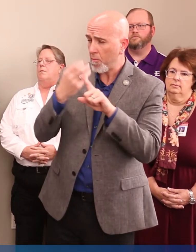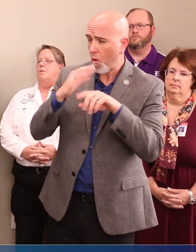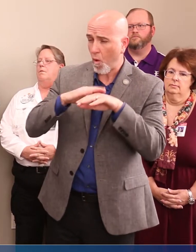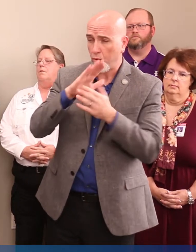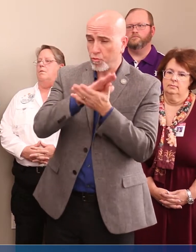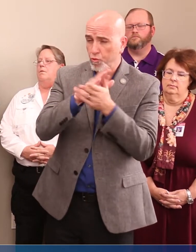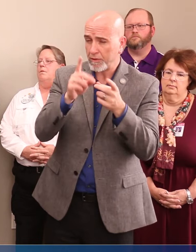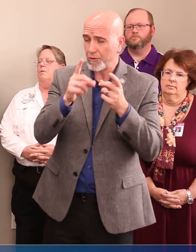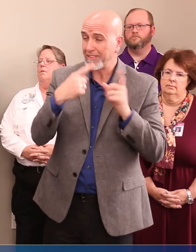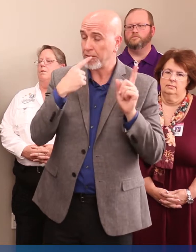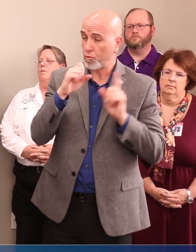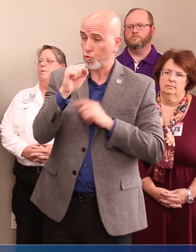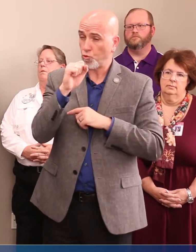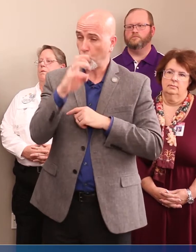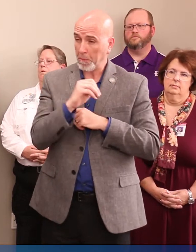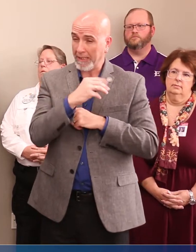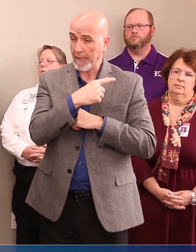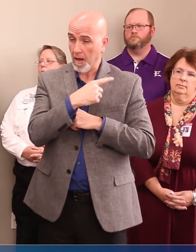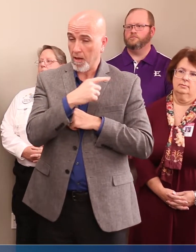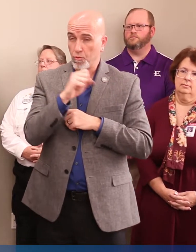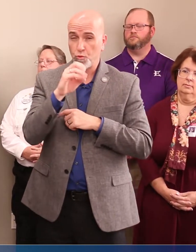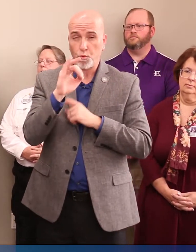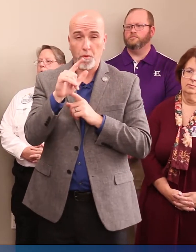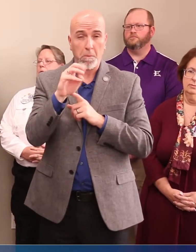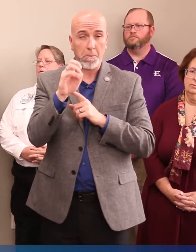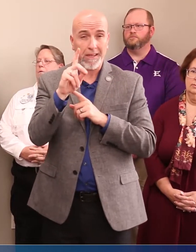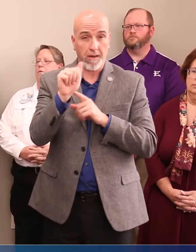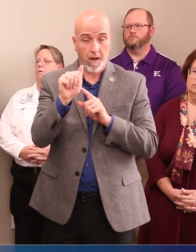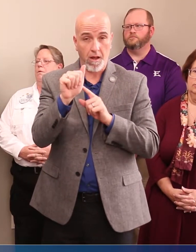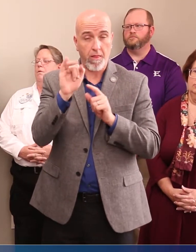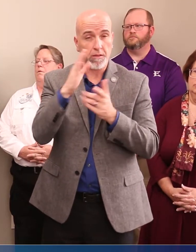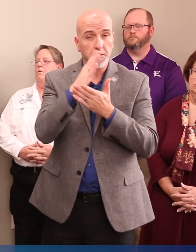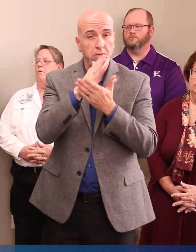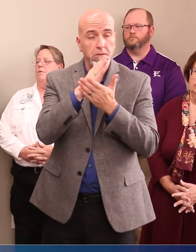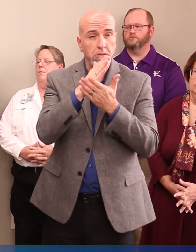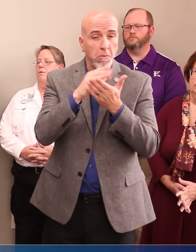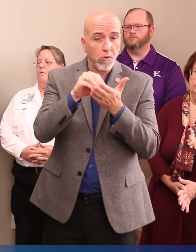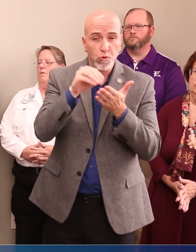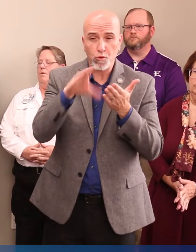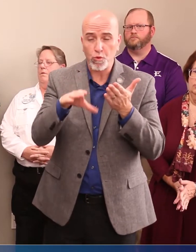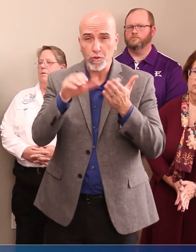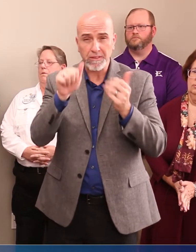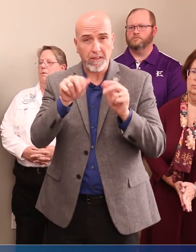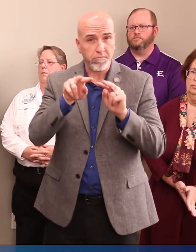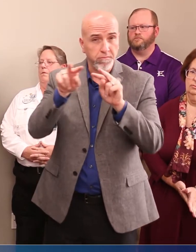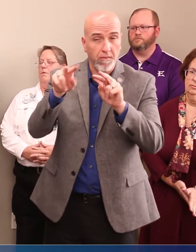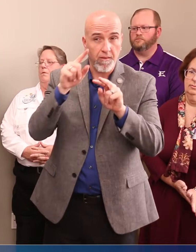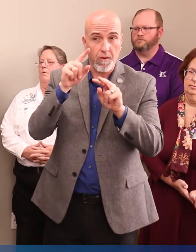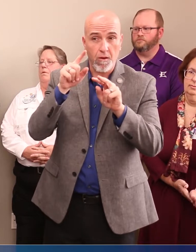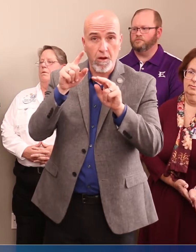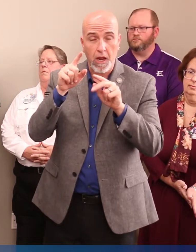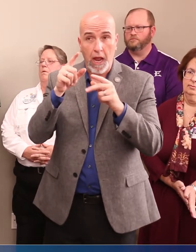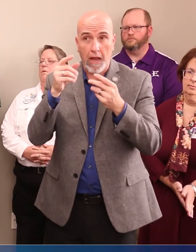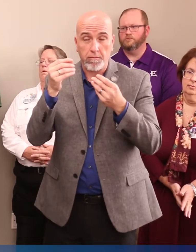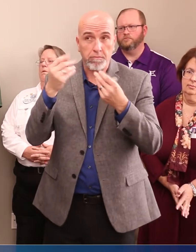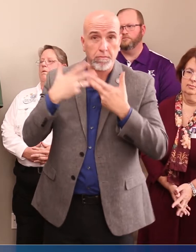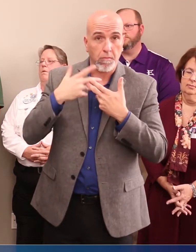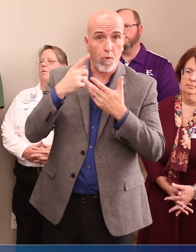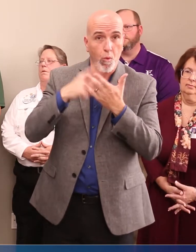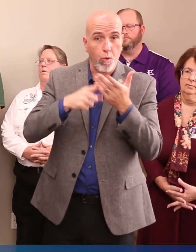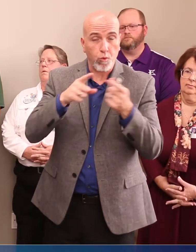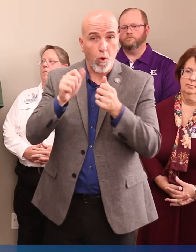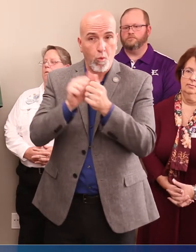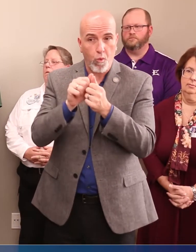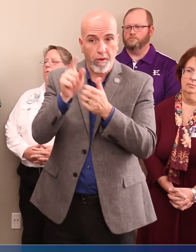media being a tool that some of the students will be able to use to stay updated as they're out for the next couple of weeks.